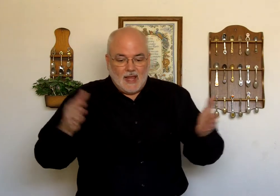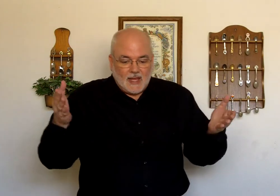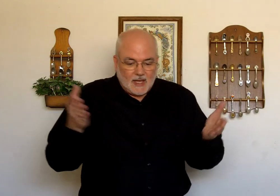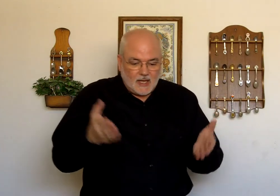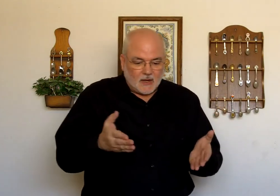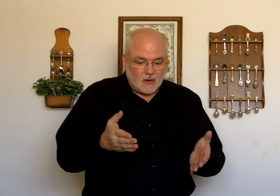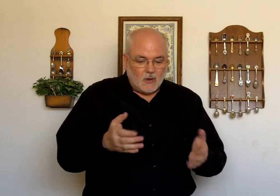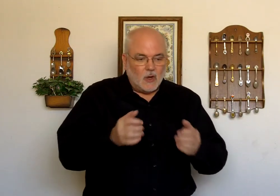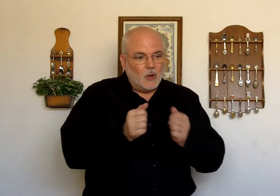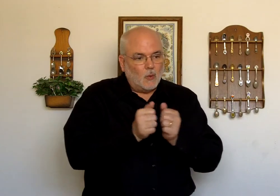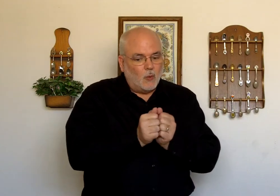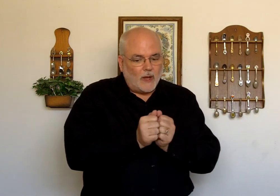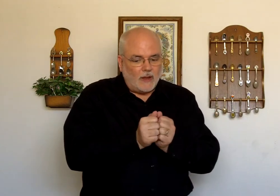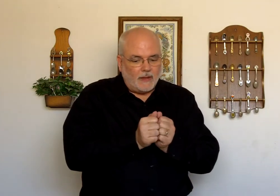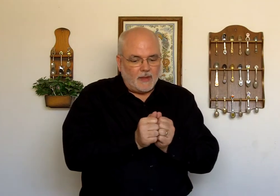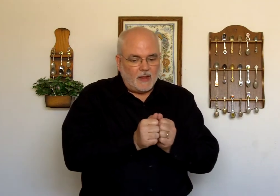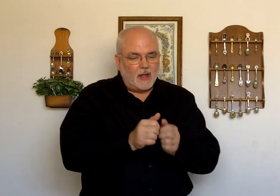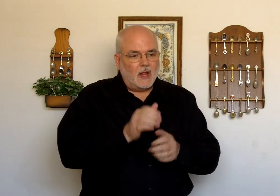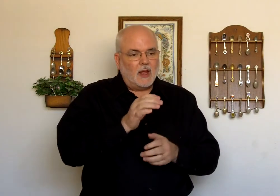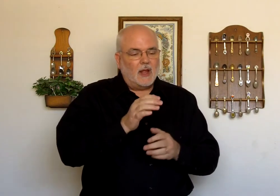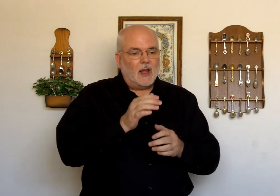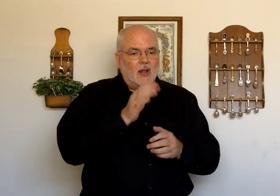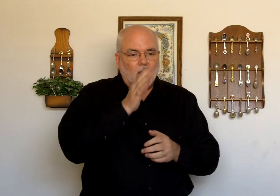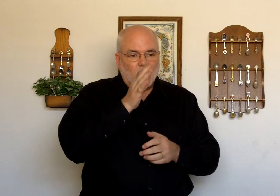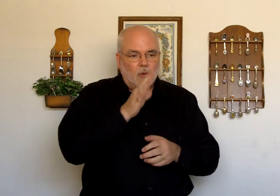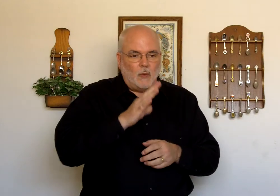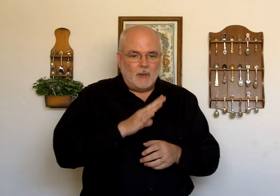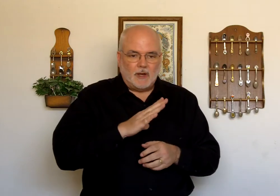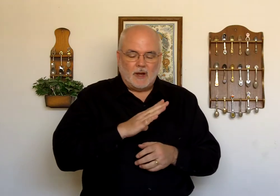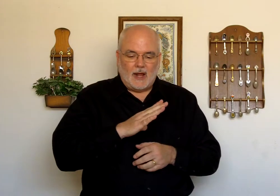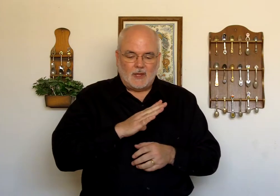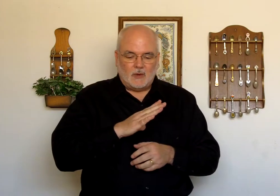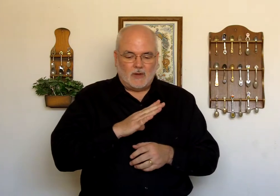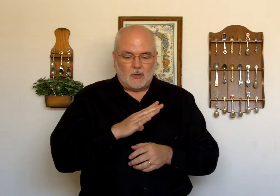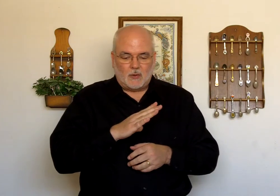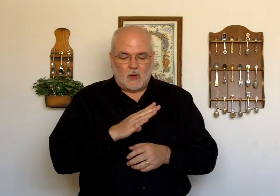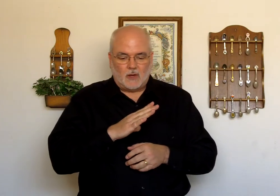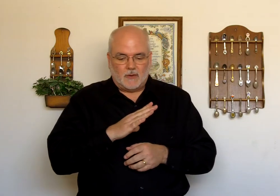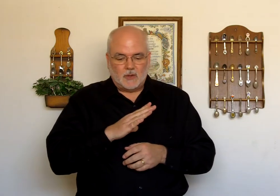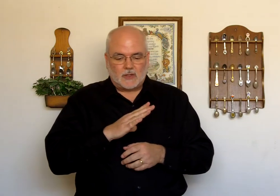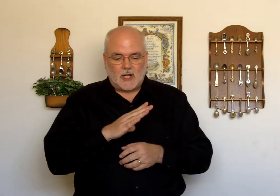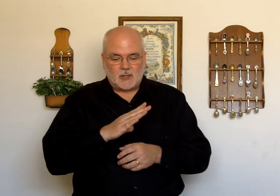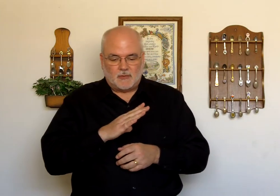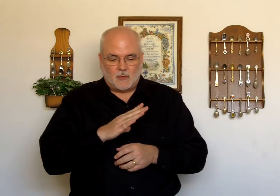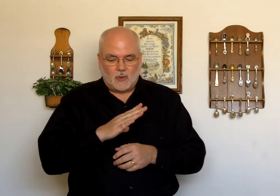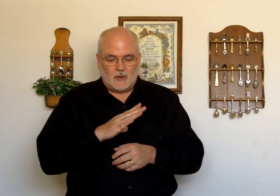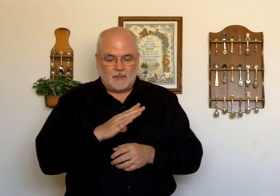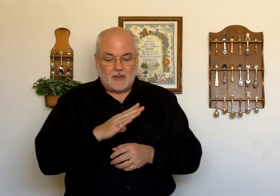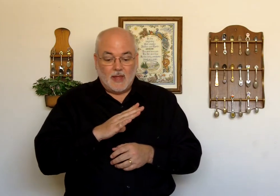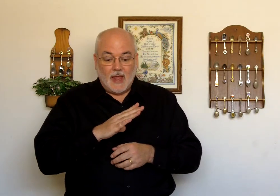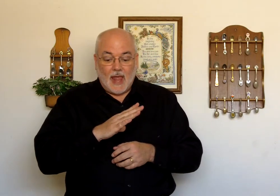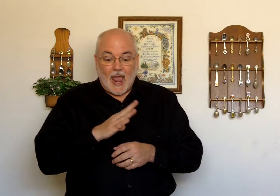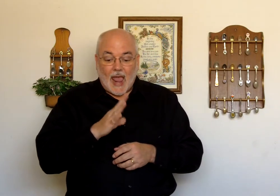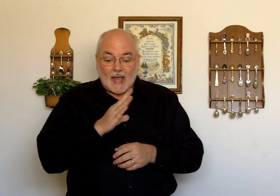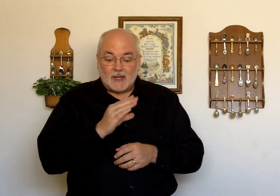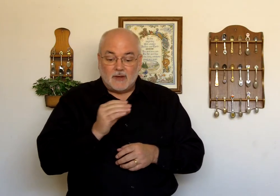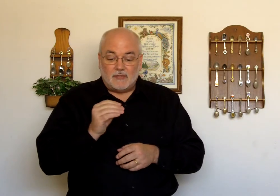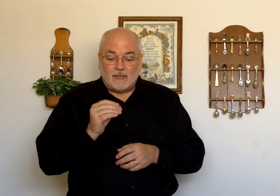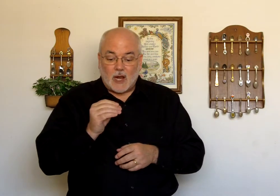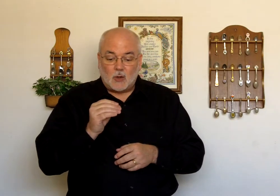Here. With. The women. I think we've gone through all of those signs before. And. Follow